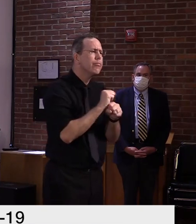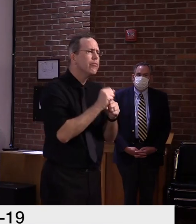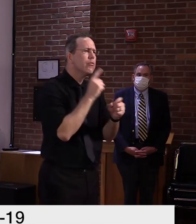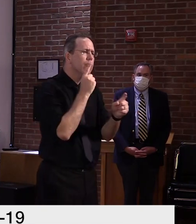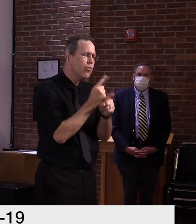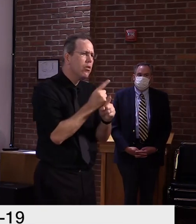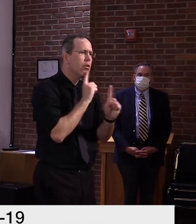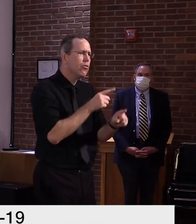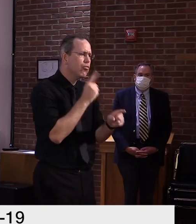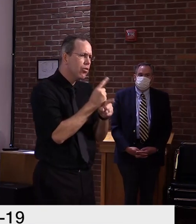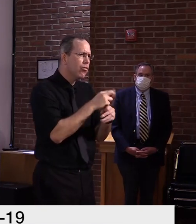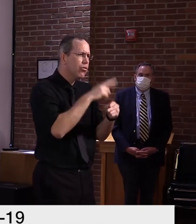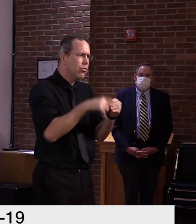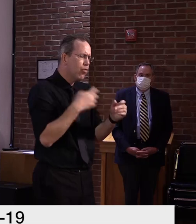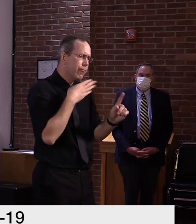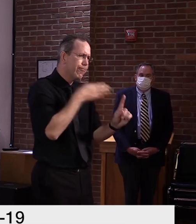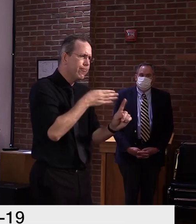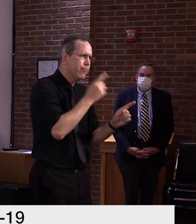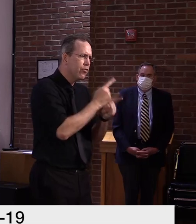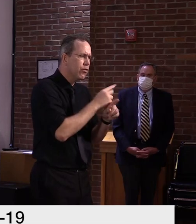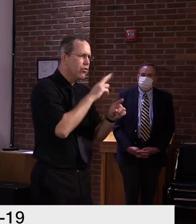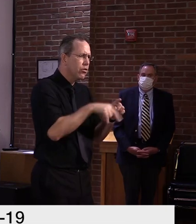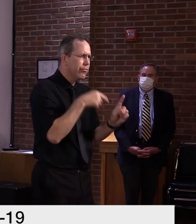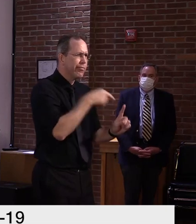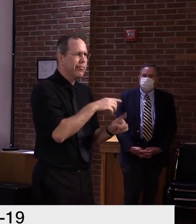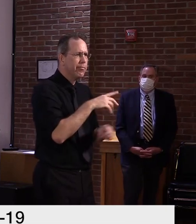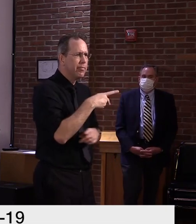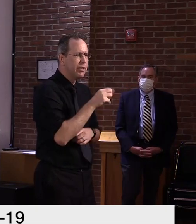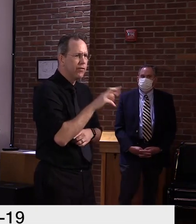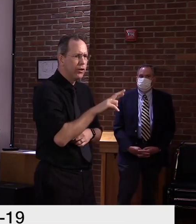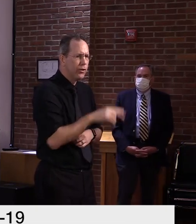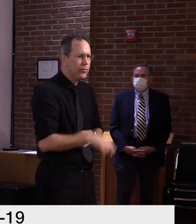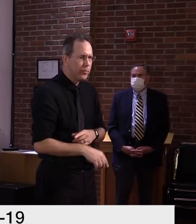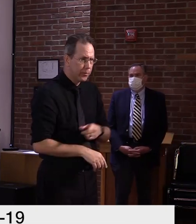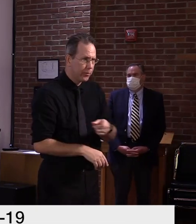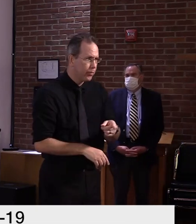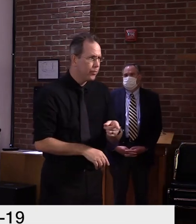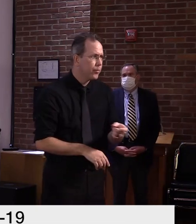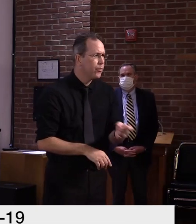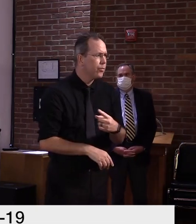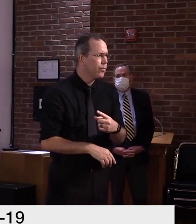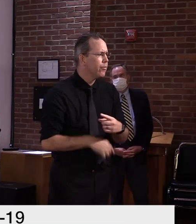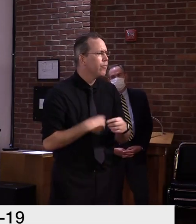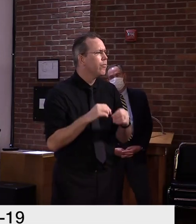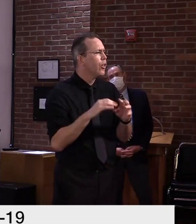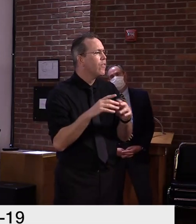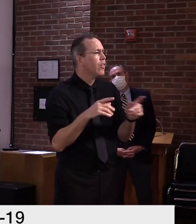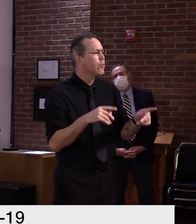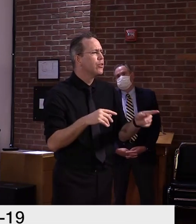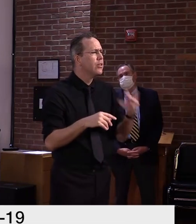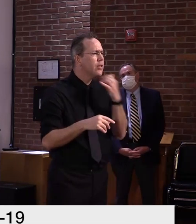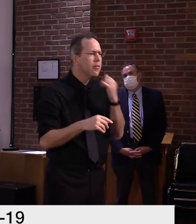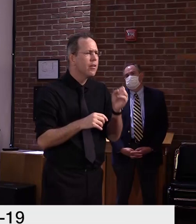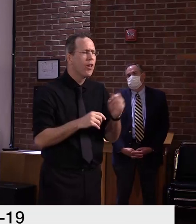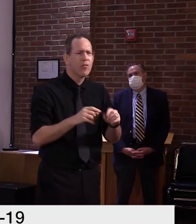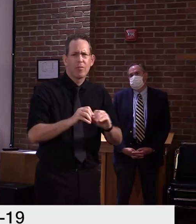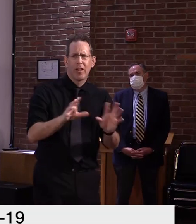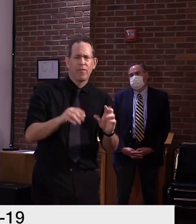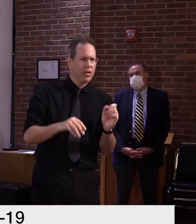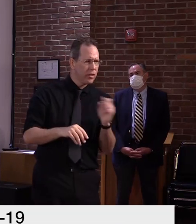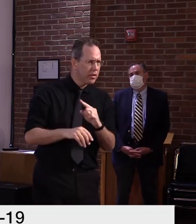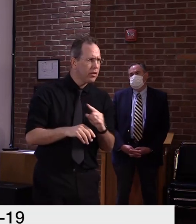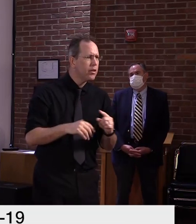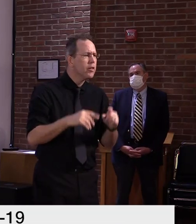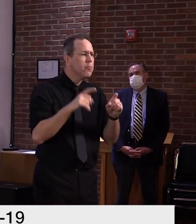Liam indicated there are abundant antigen tests being done. I don't just really clarify. Yeah, so far I'm aware of only one other site that's doing